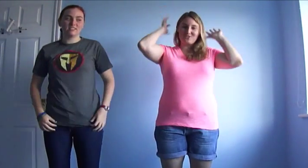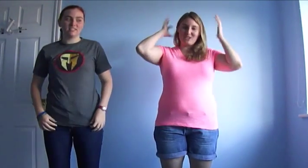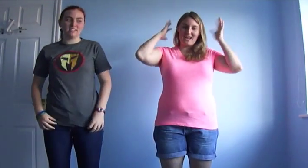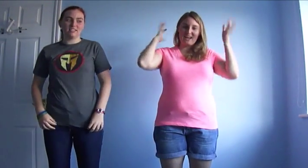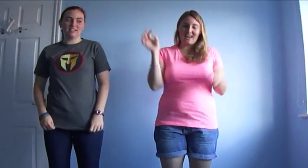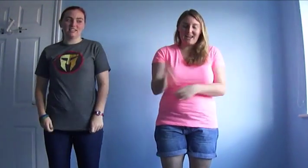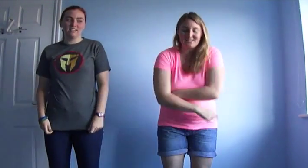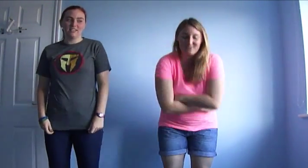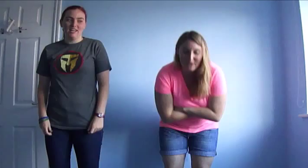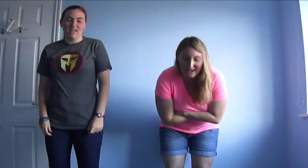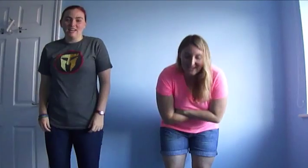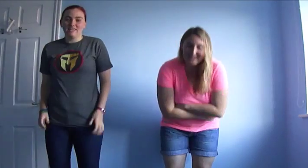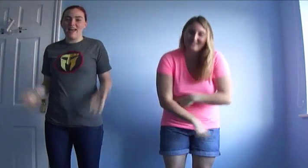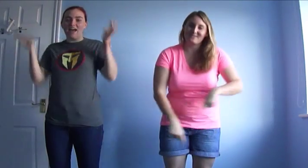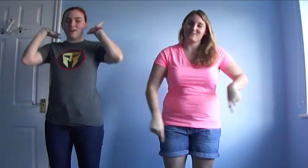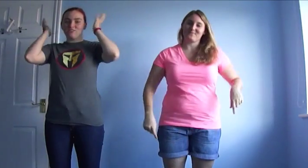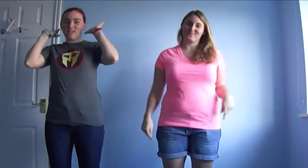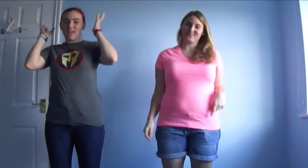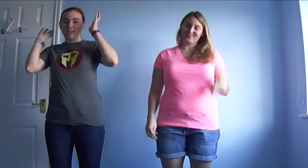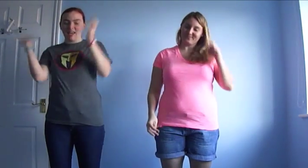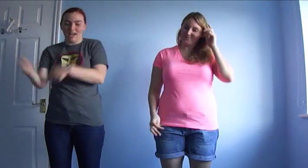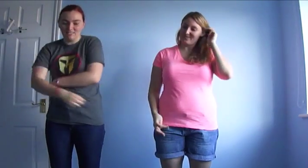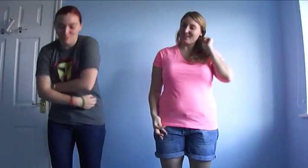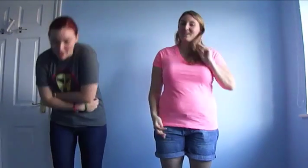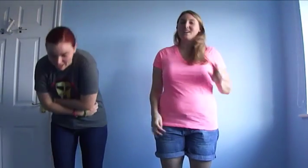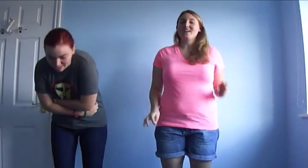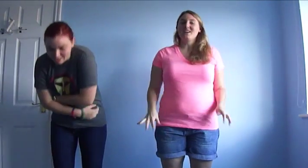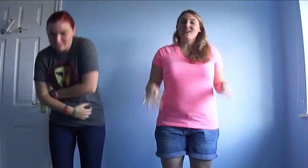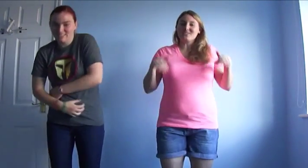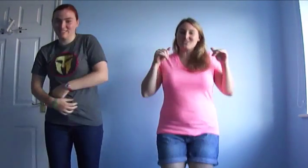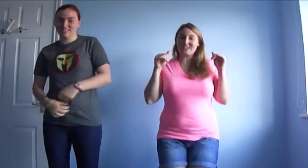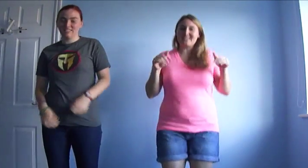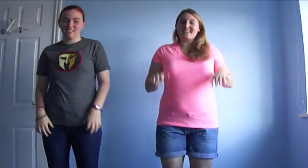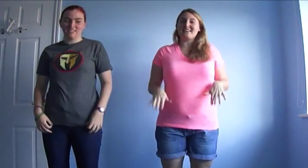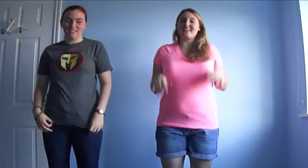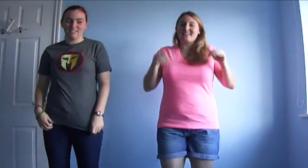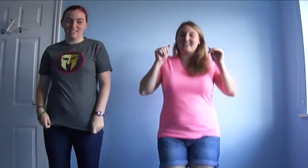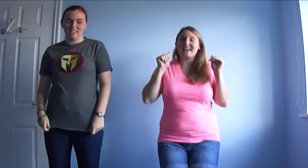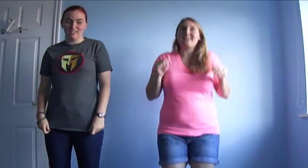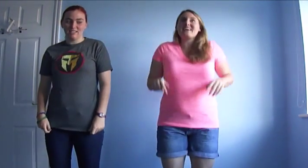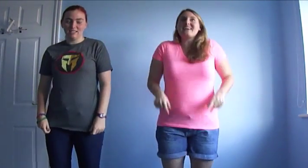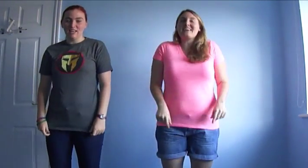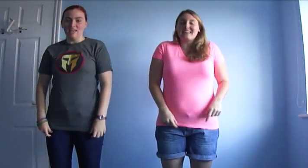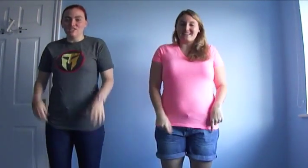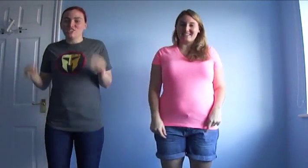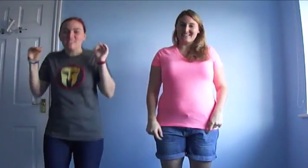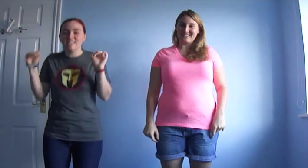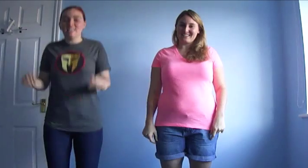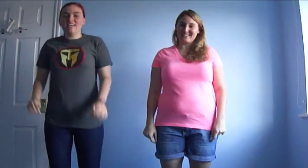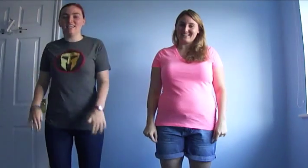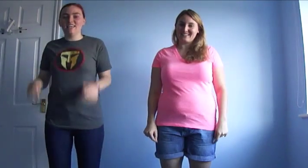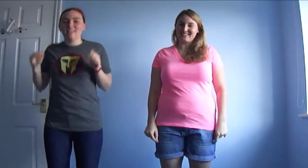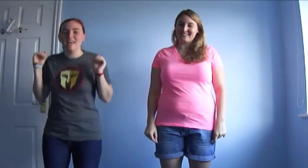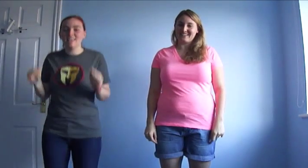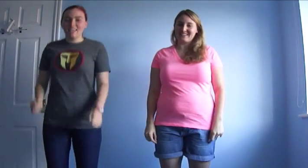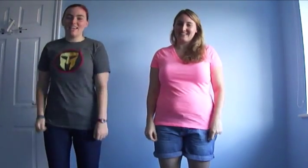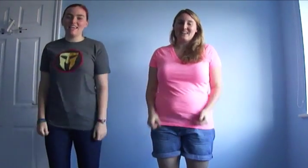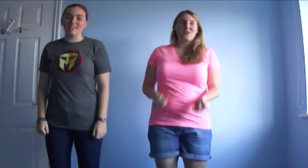Jane has a pain, now Jane has a pain. Cheetah, ee, ee, ee, cheeetah, ee, ee.